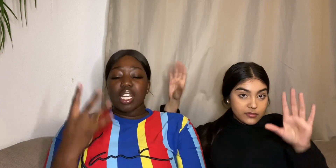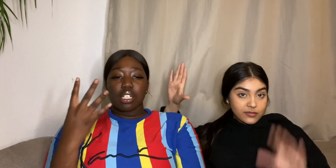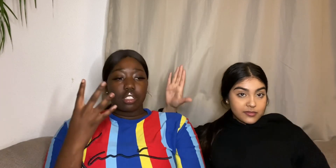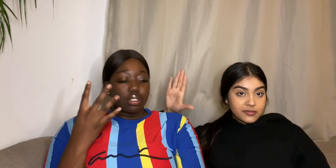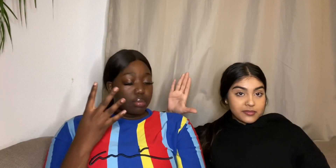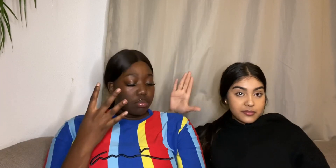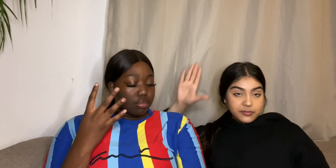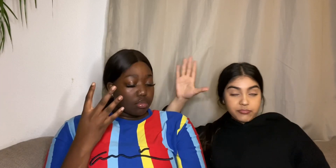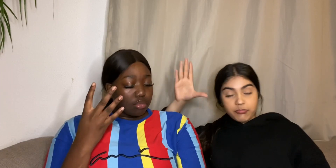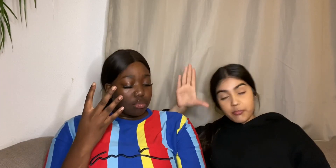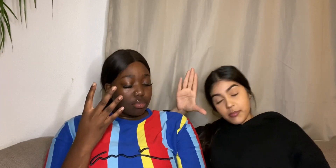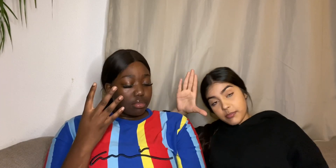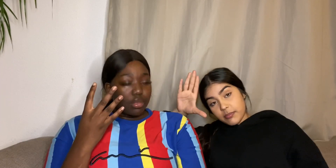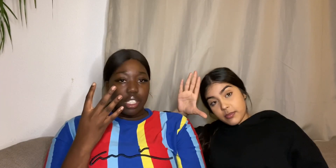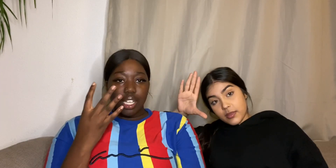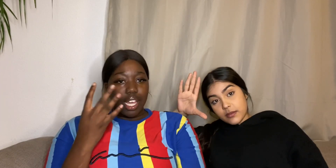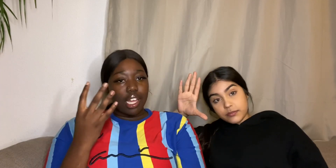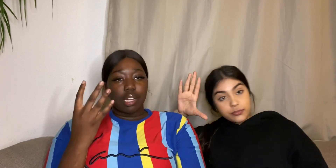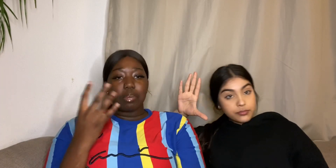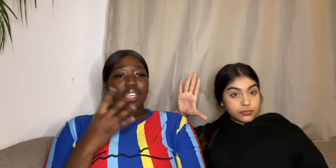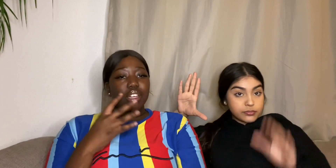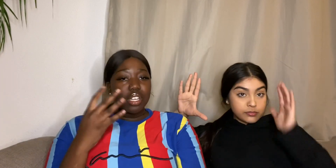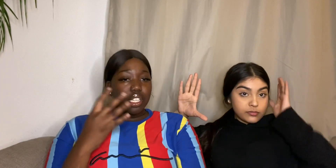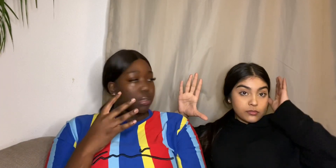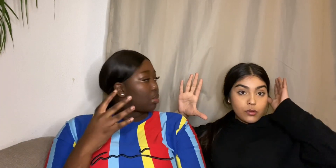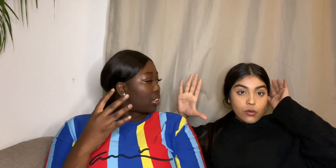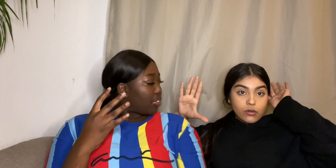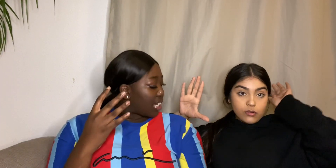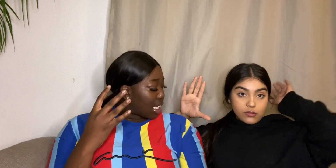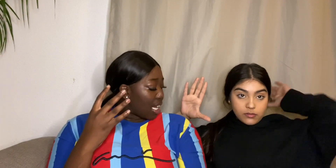Yeah Yeah Period No Put finger down